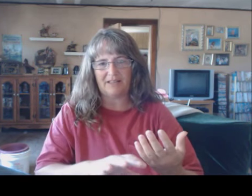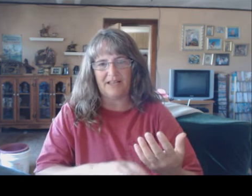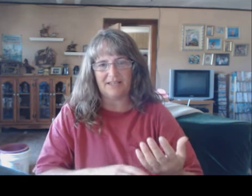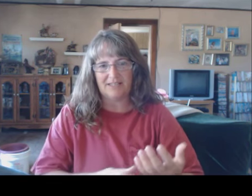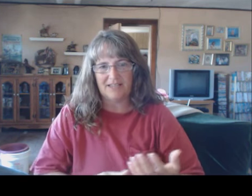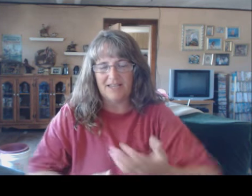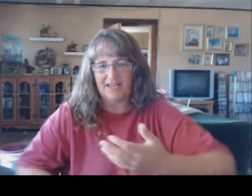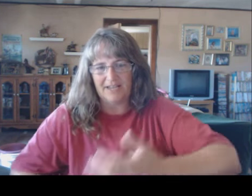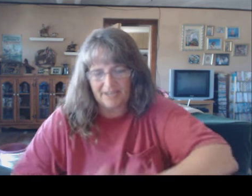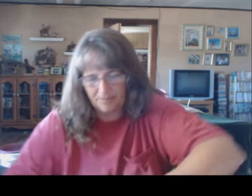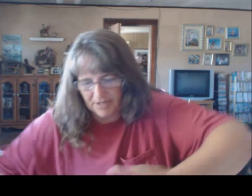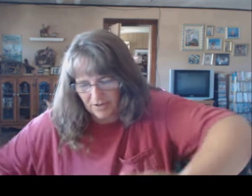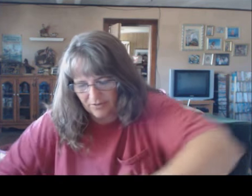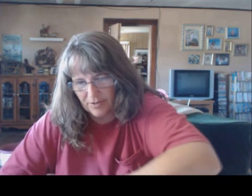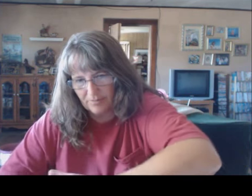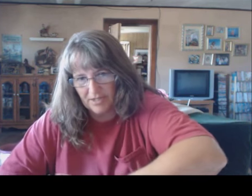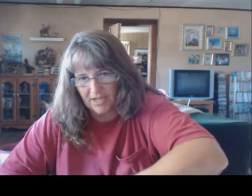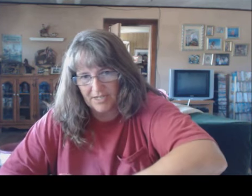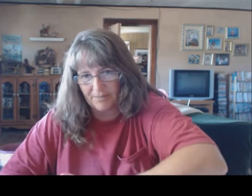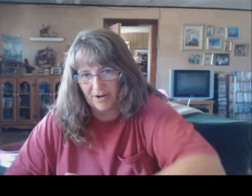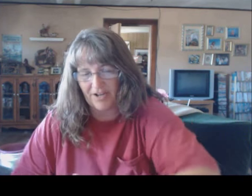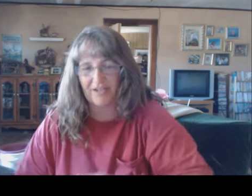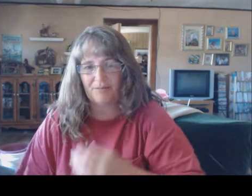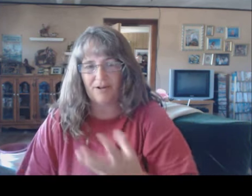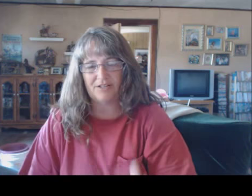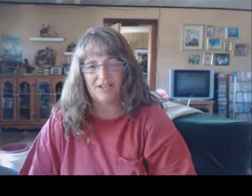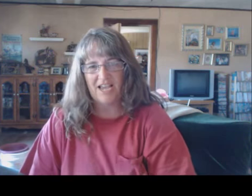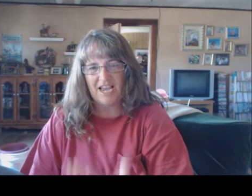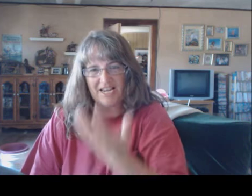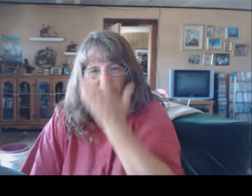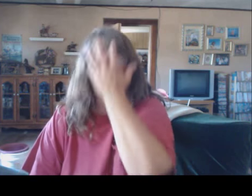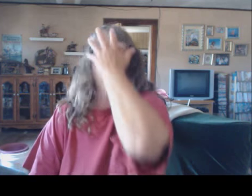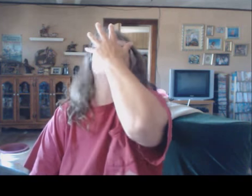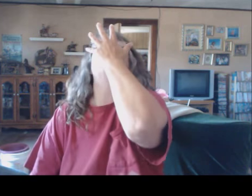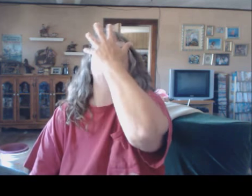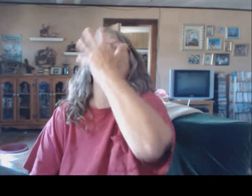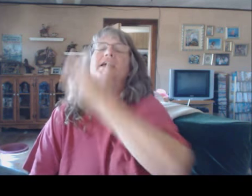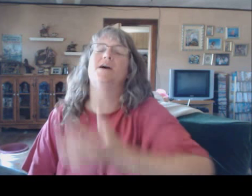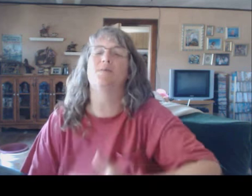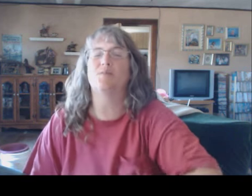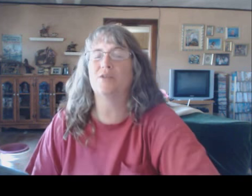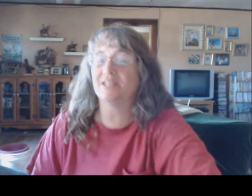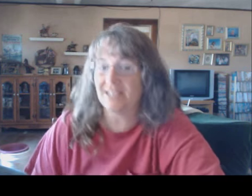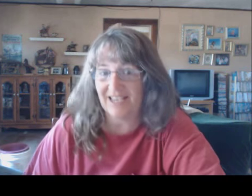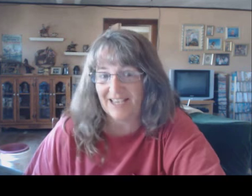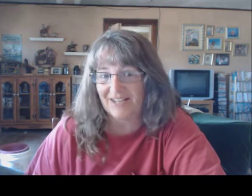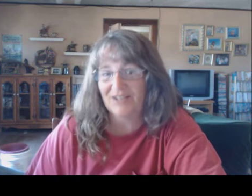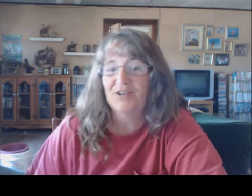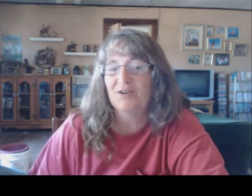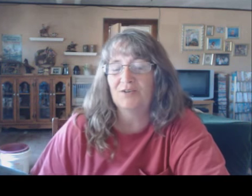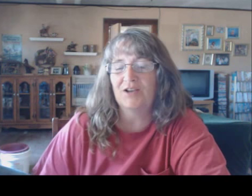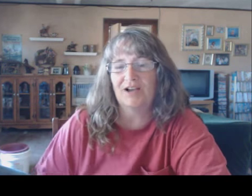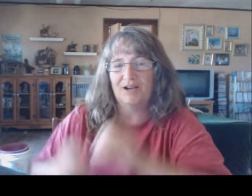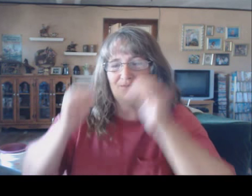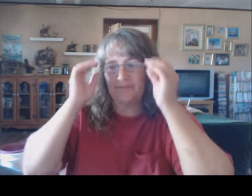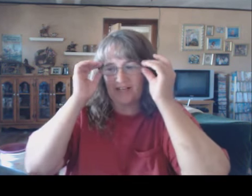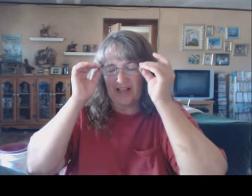back legs. And I had bent over him kind of to bear hug him around his... And he went wham with his head. Um, the